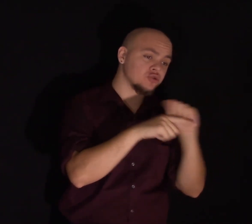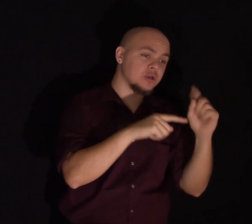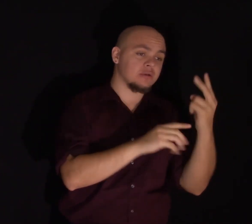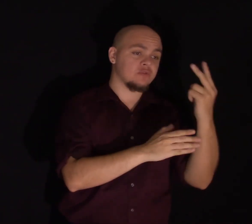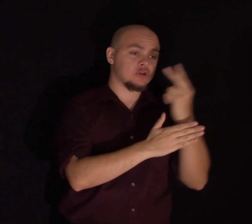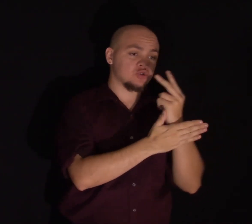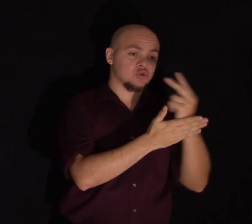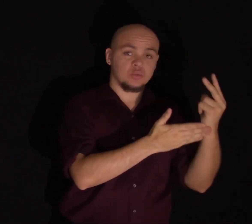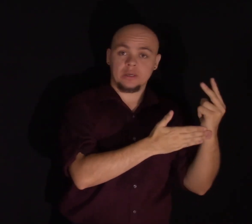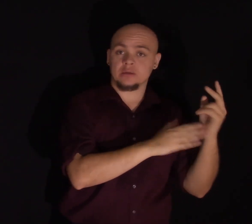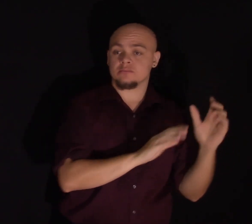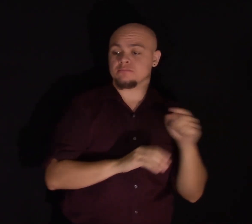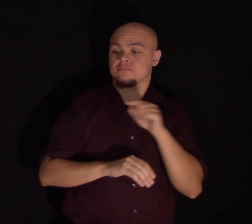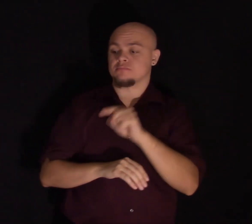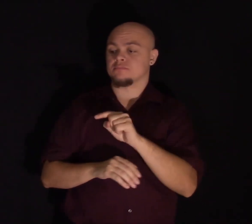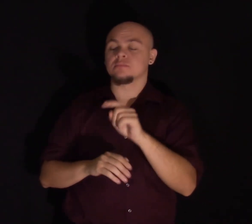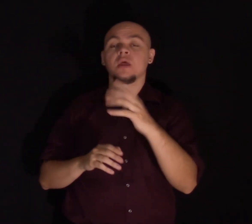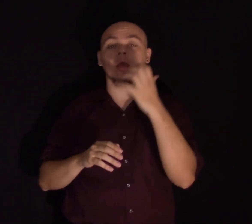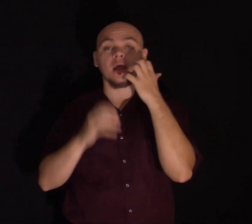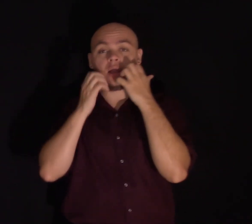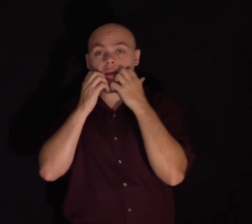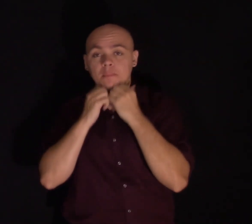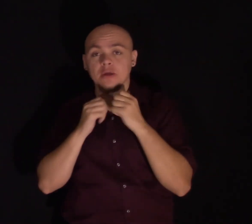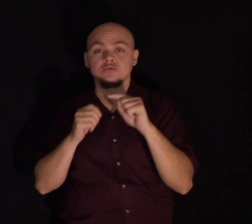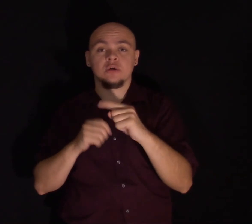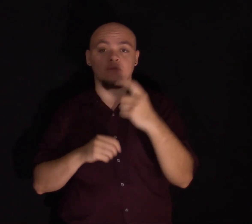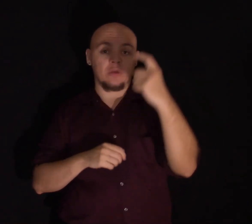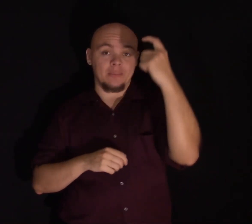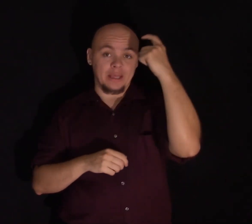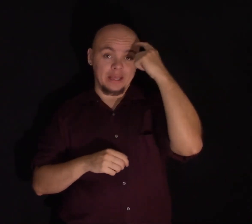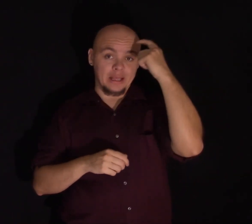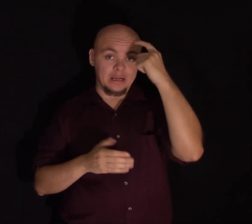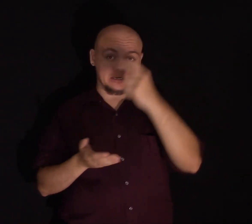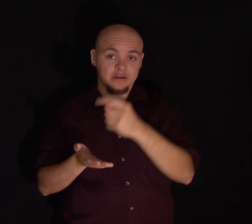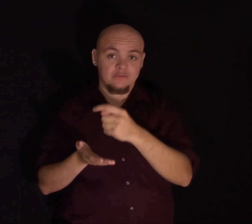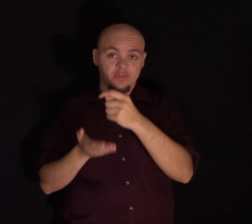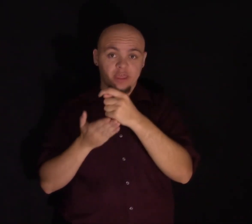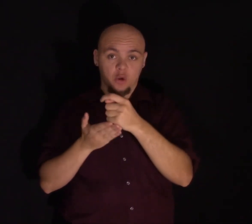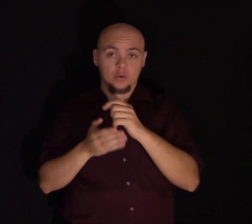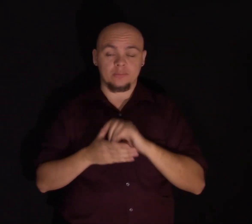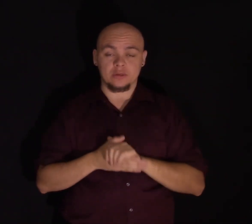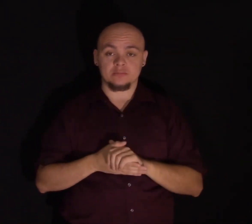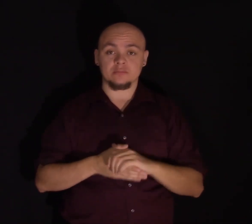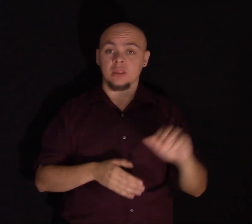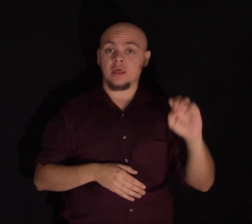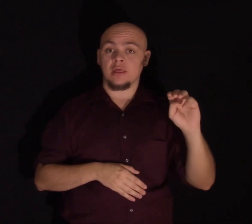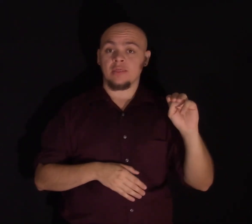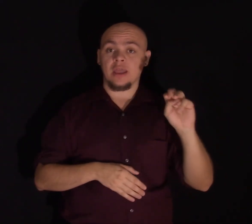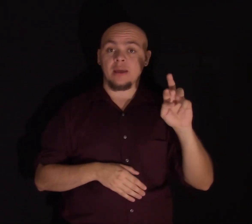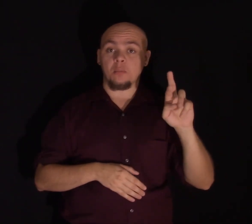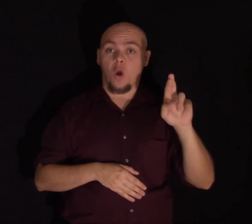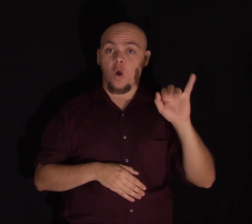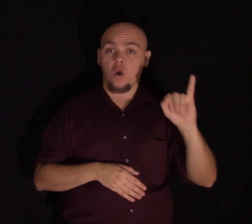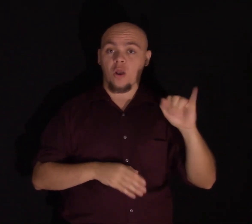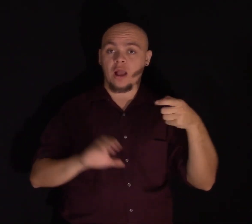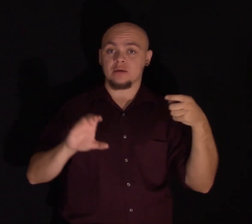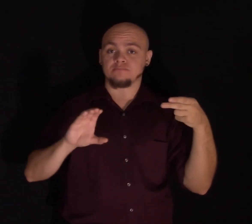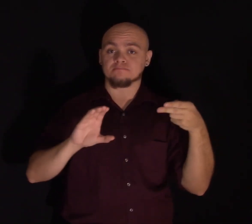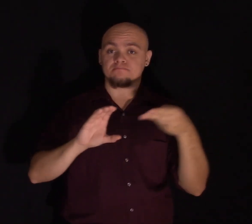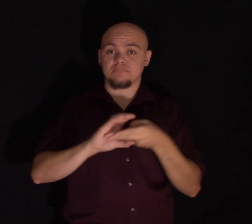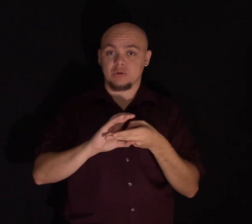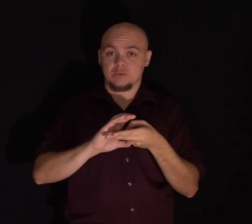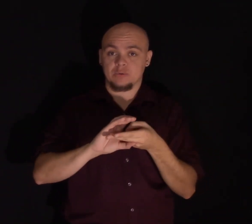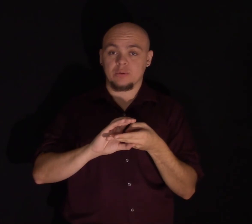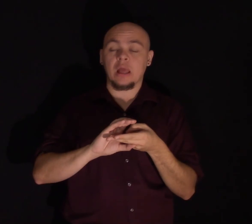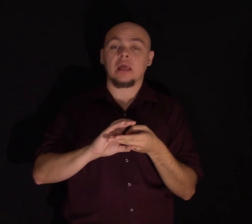weeks, another group that received training from cognitive therapy. We put people in the MRI scanner before and after the